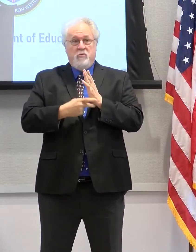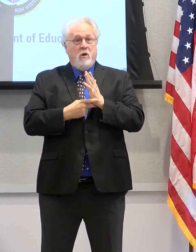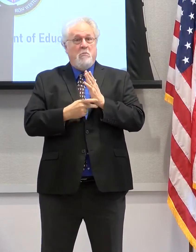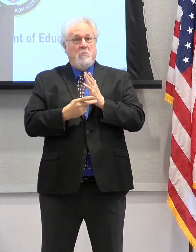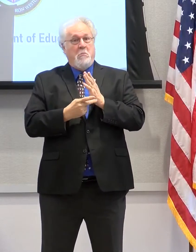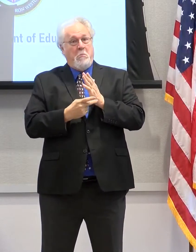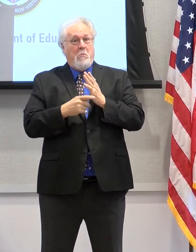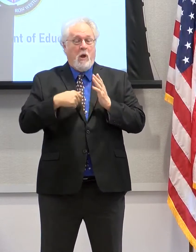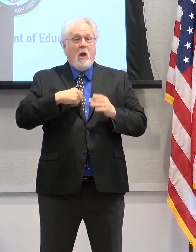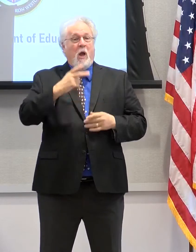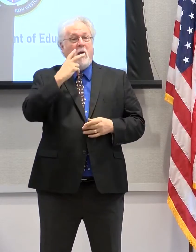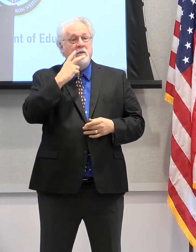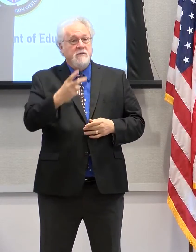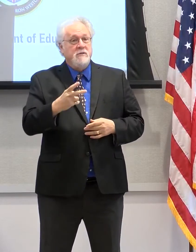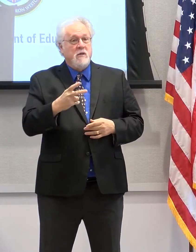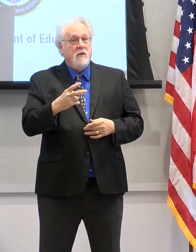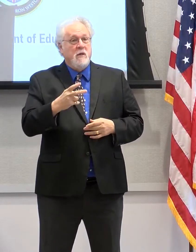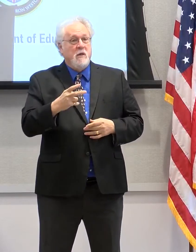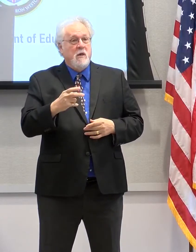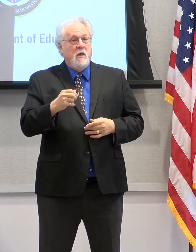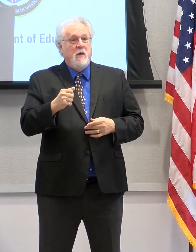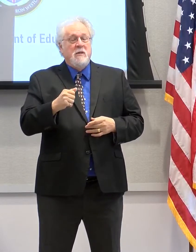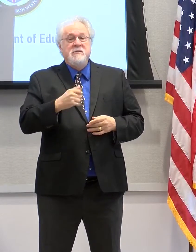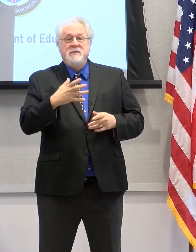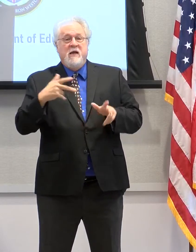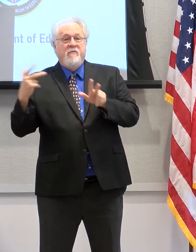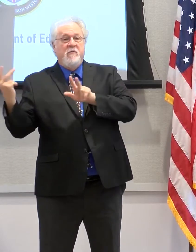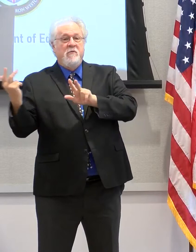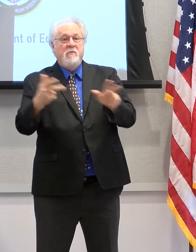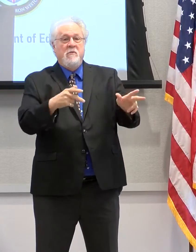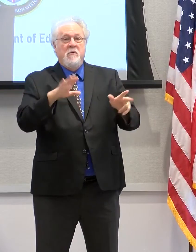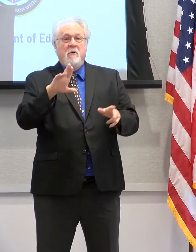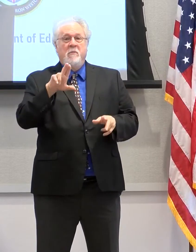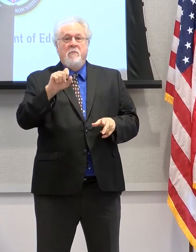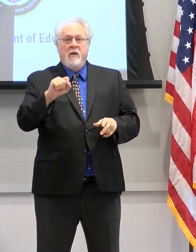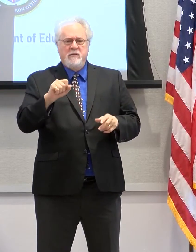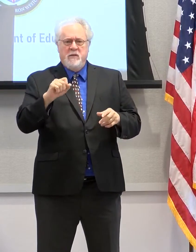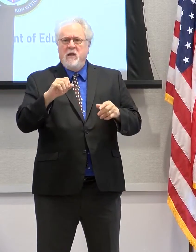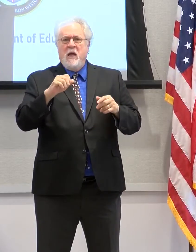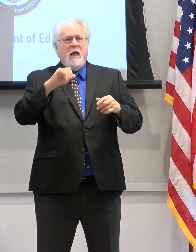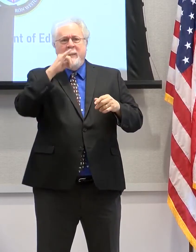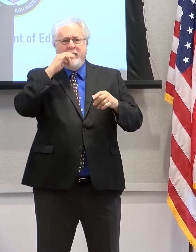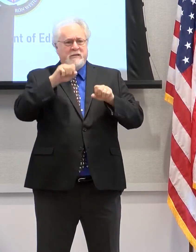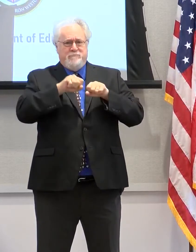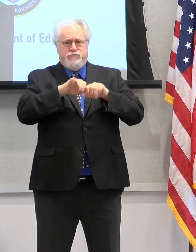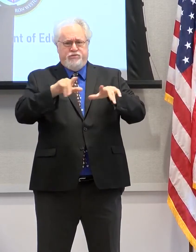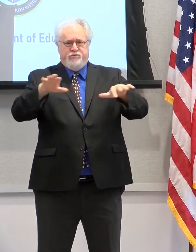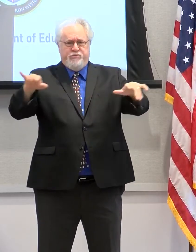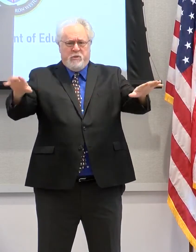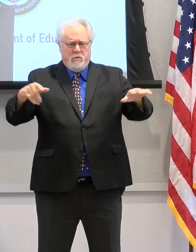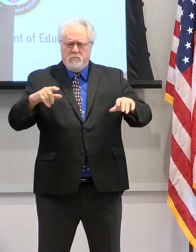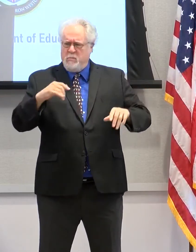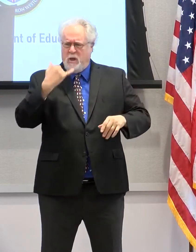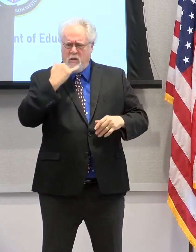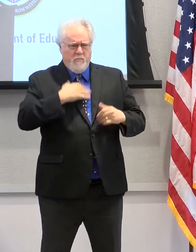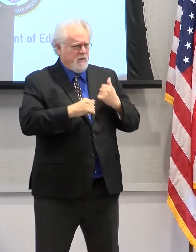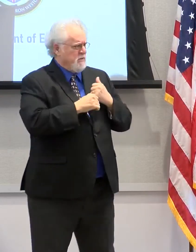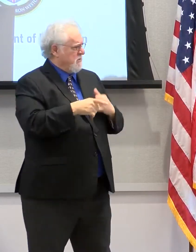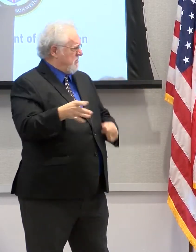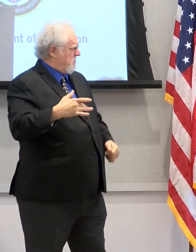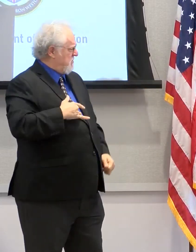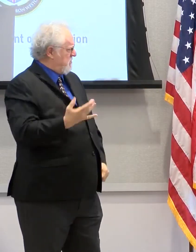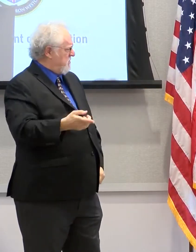I saw several buses pull up. Well, hundreds of kids just run out over the place. So I called my sister and said, what's going on?